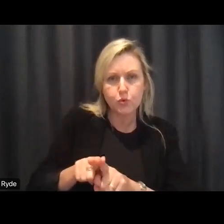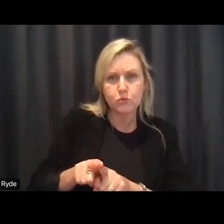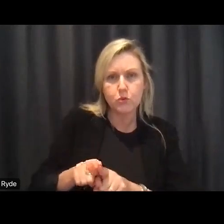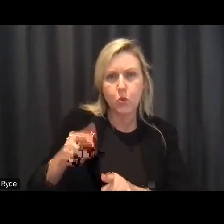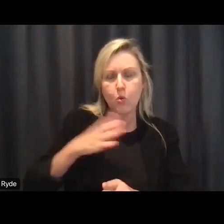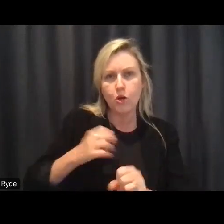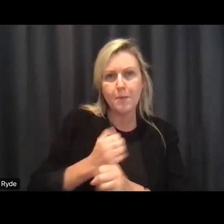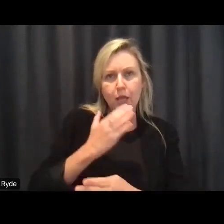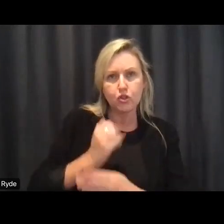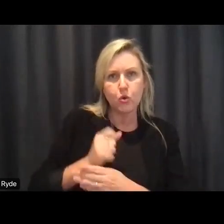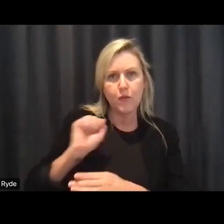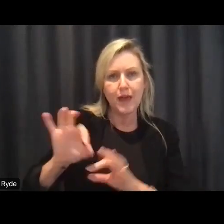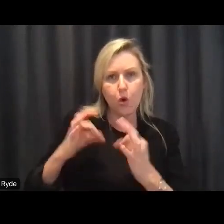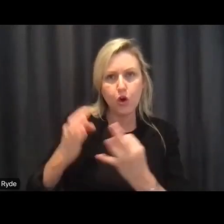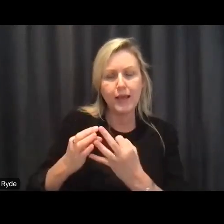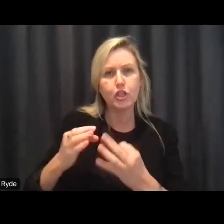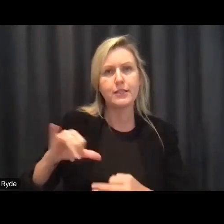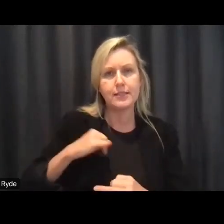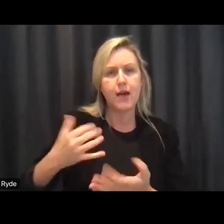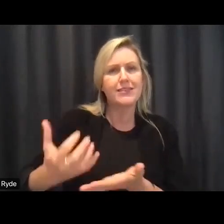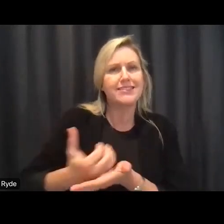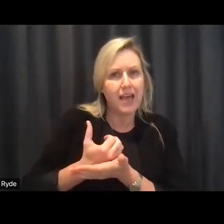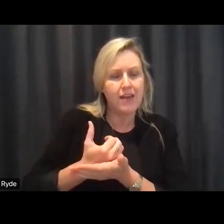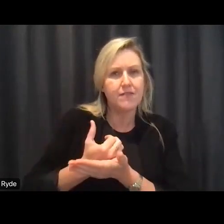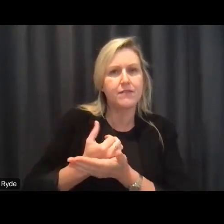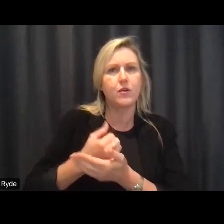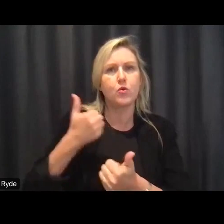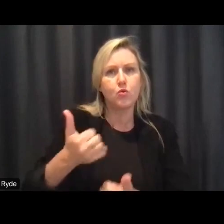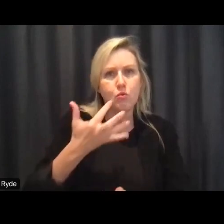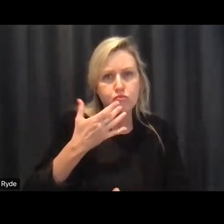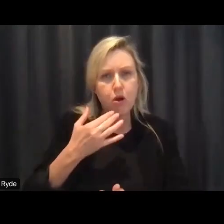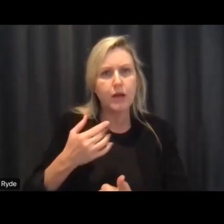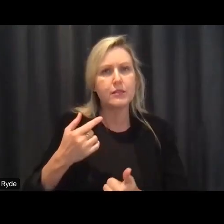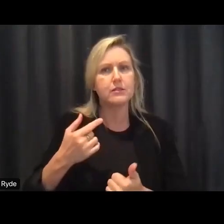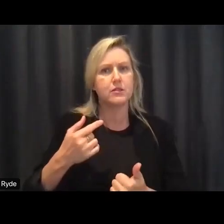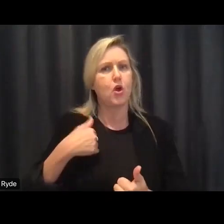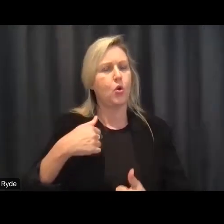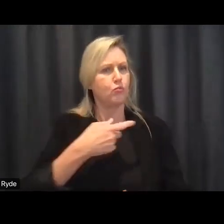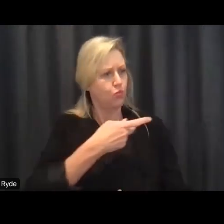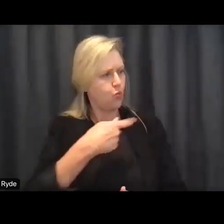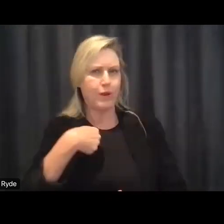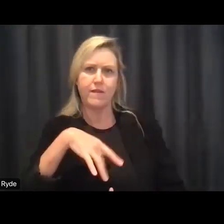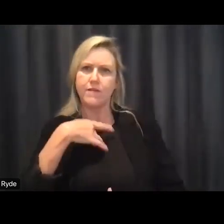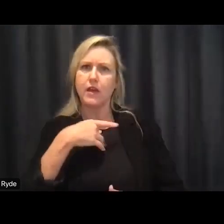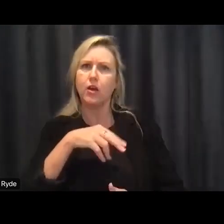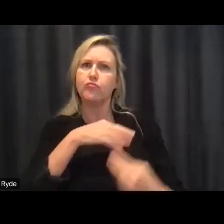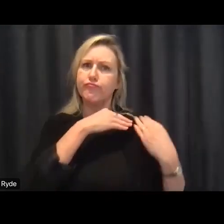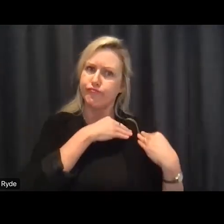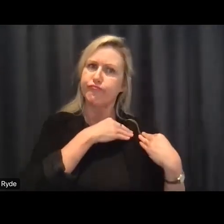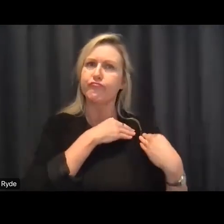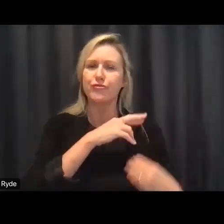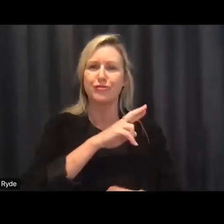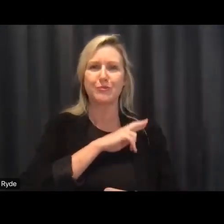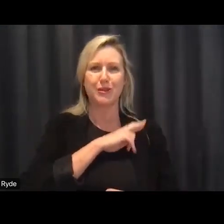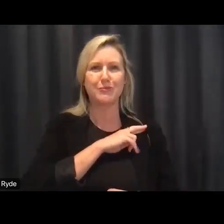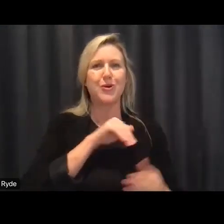appropriate and affordable so we do feel a great sense of responsibility don't we and um i'll hand over i'll